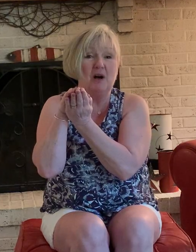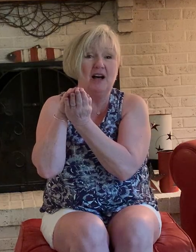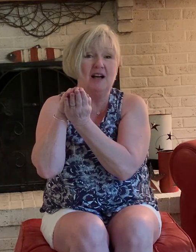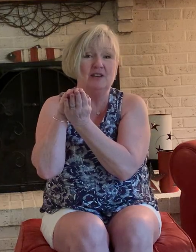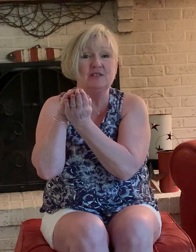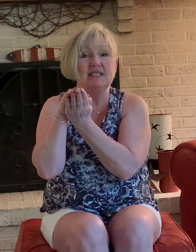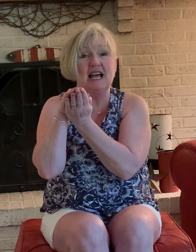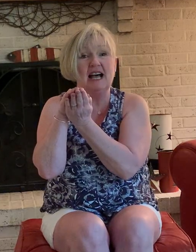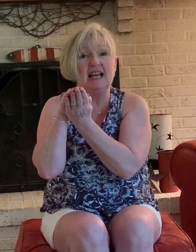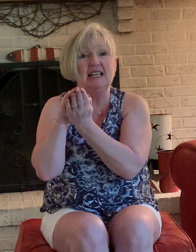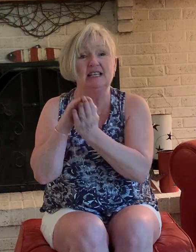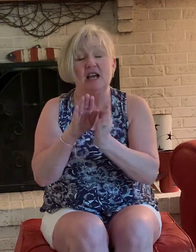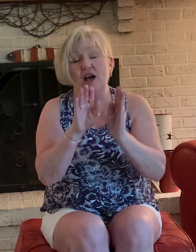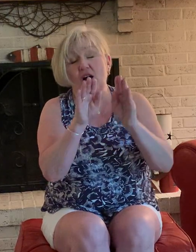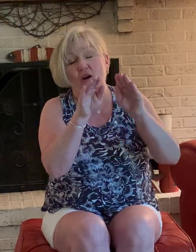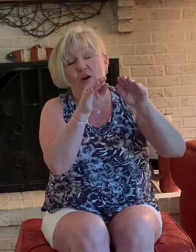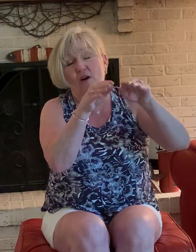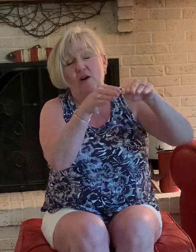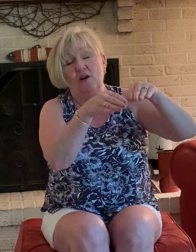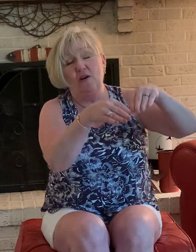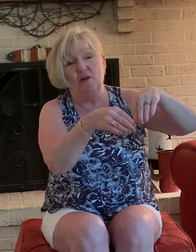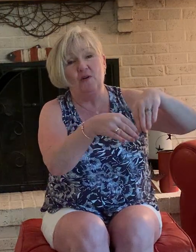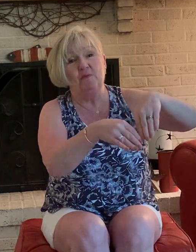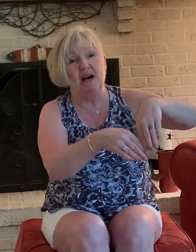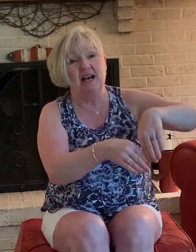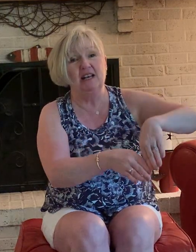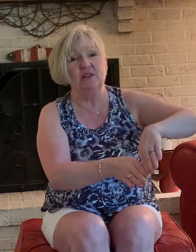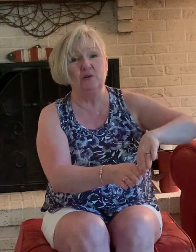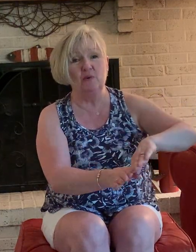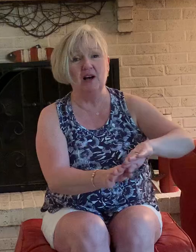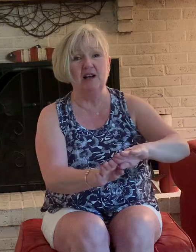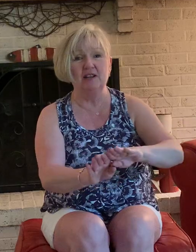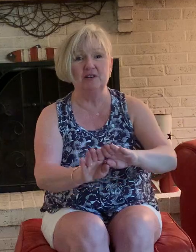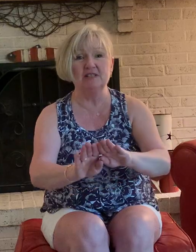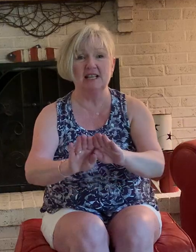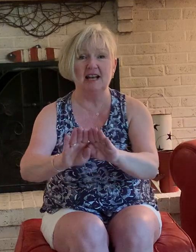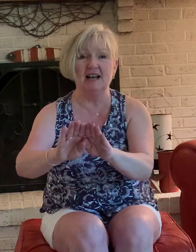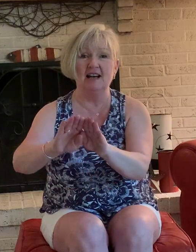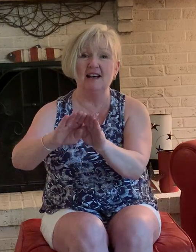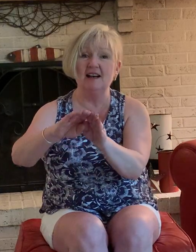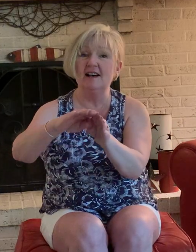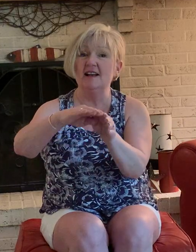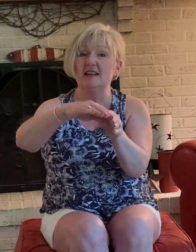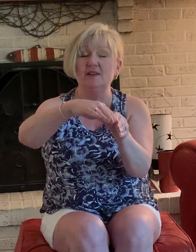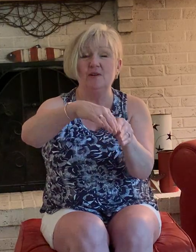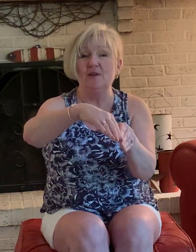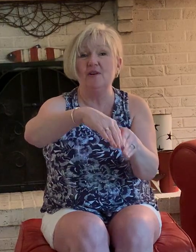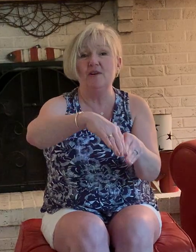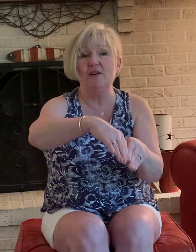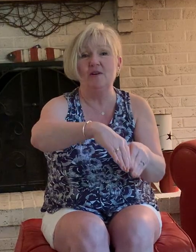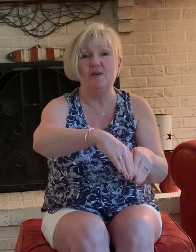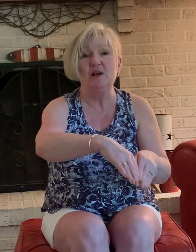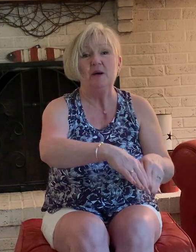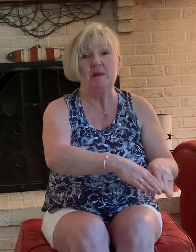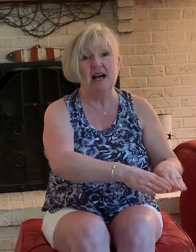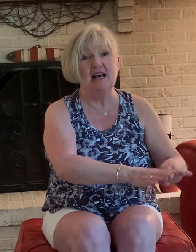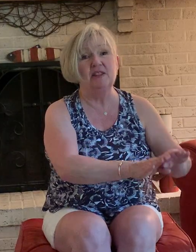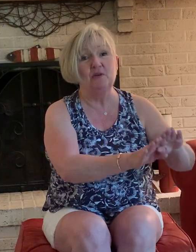water side oh by the water side oh by the